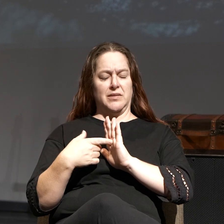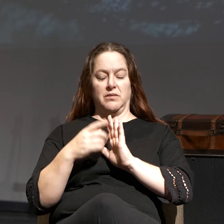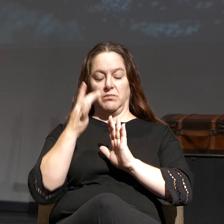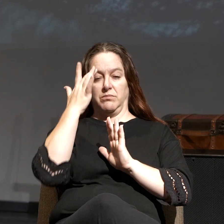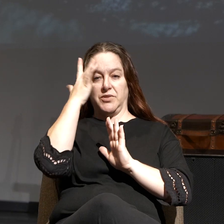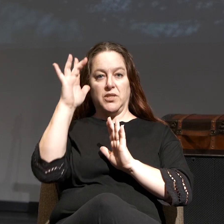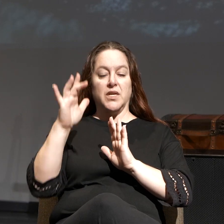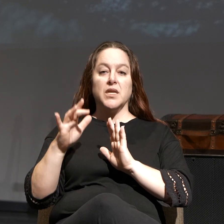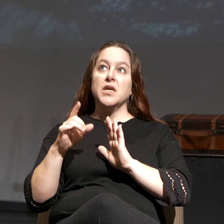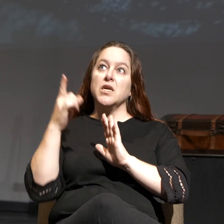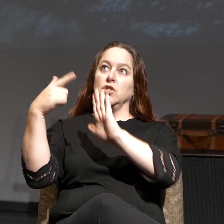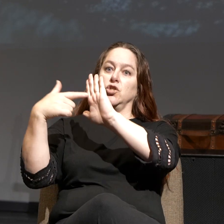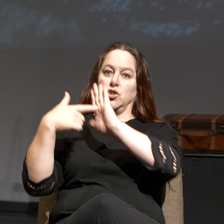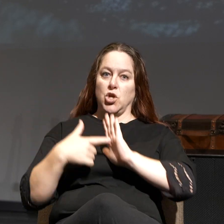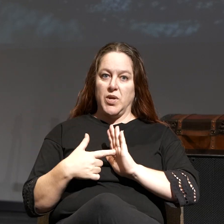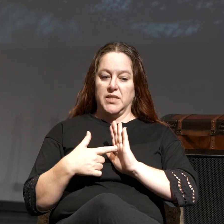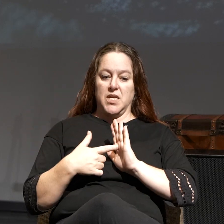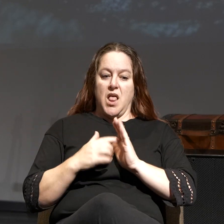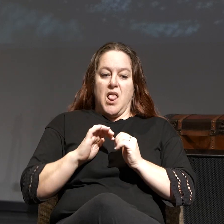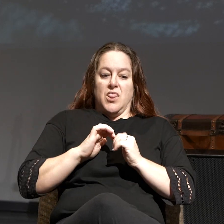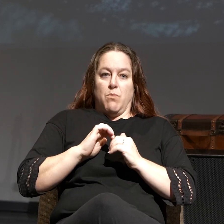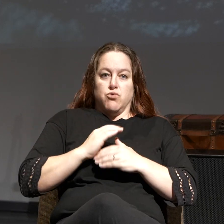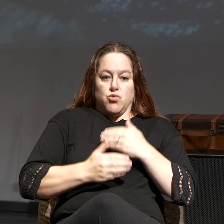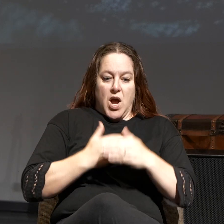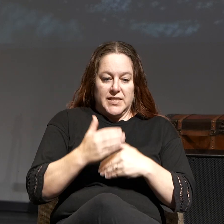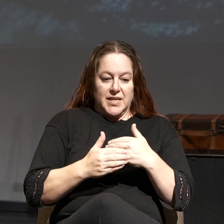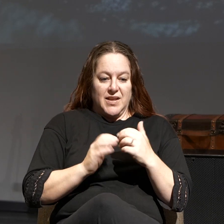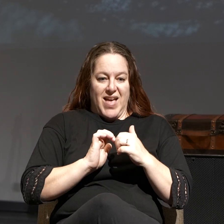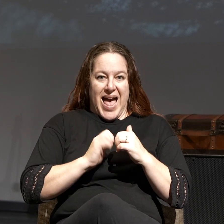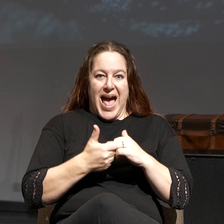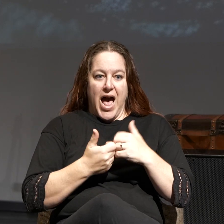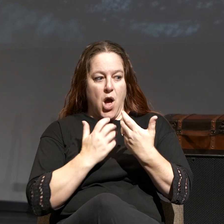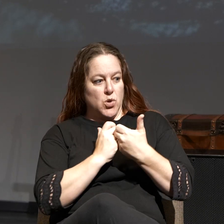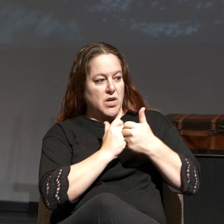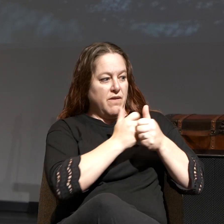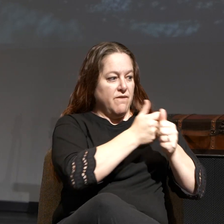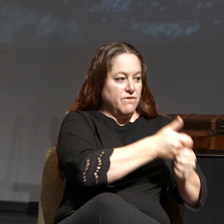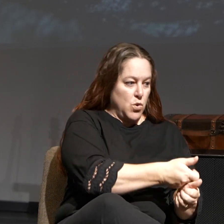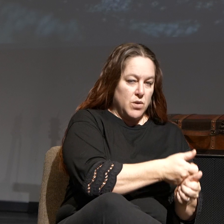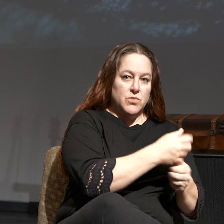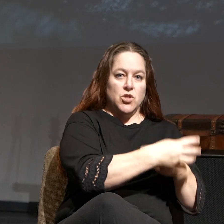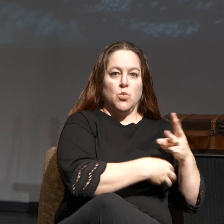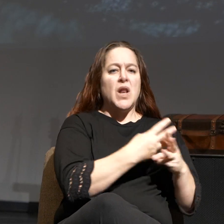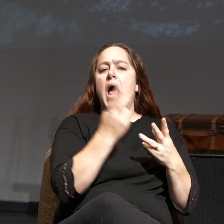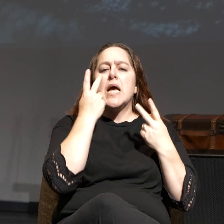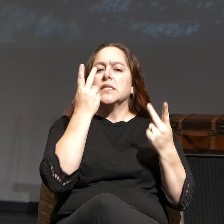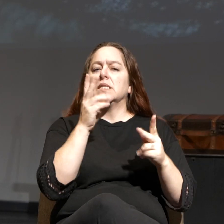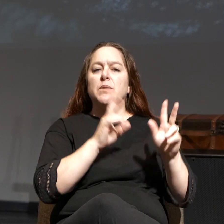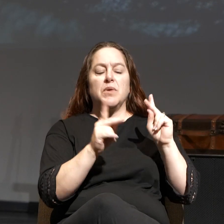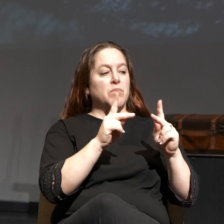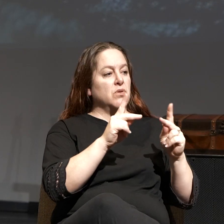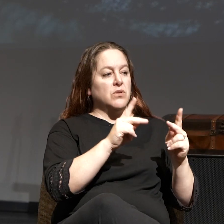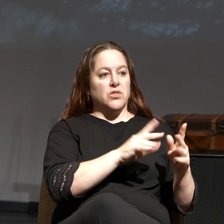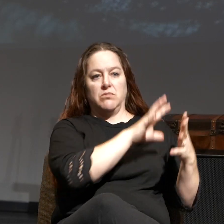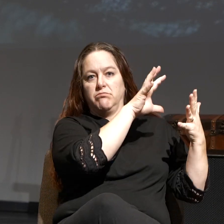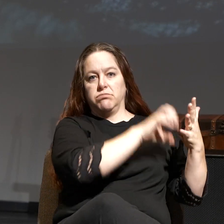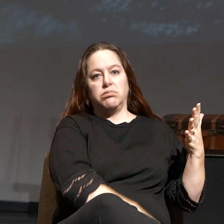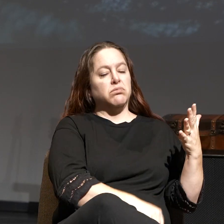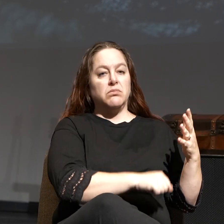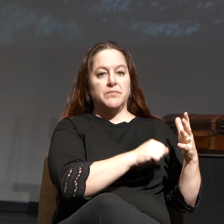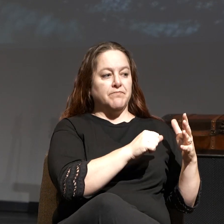He's showing us the process of being conformed to the world. I see people get taken out by the world all the time.